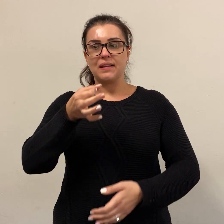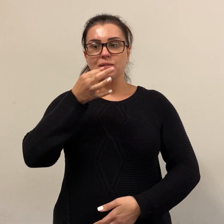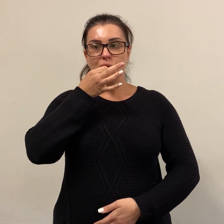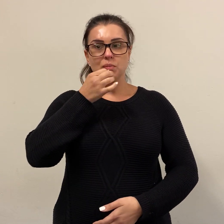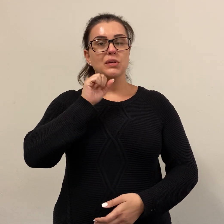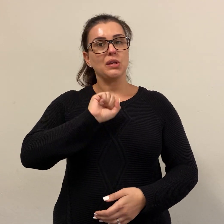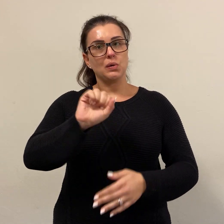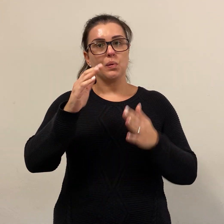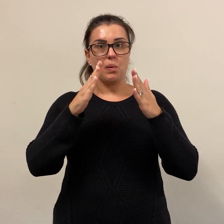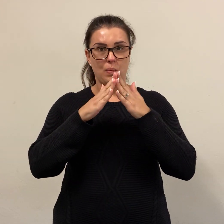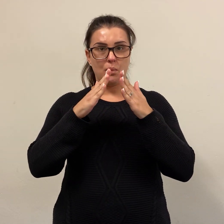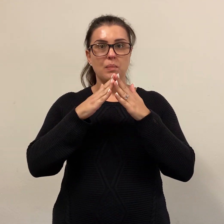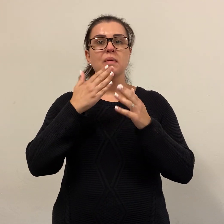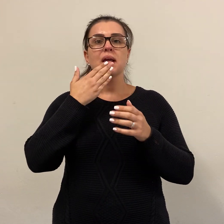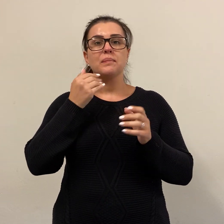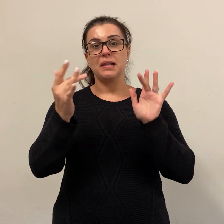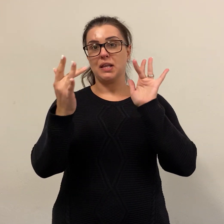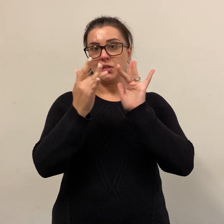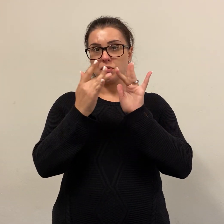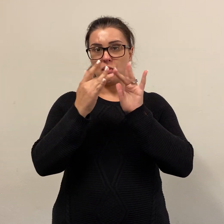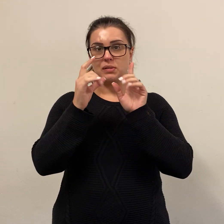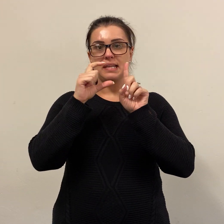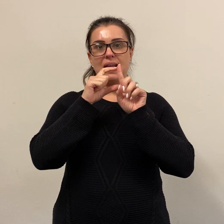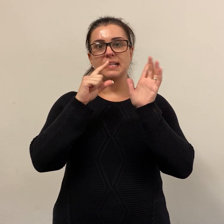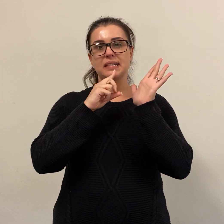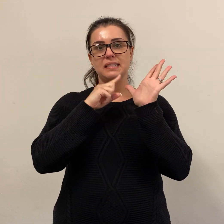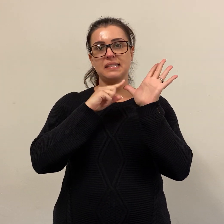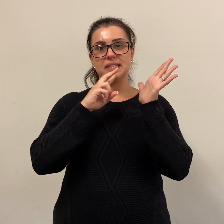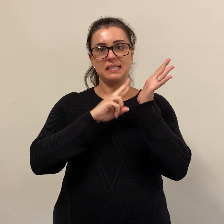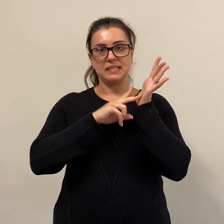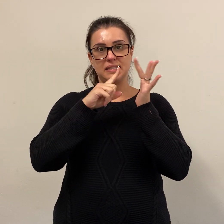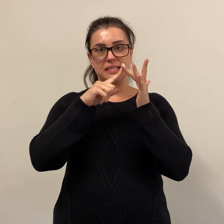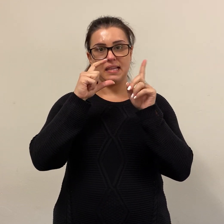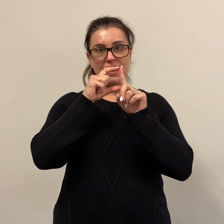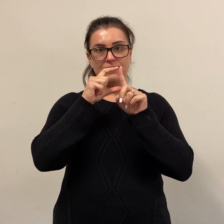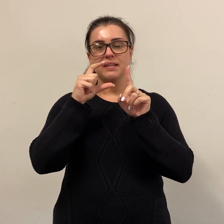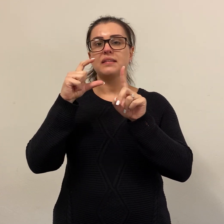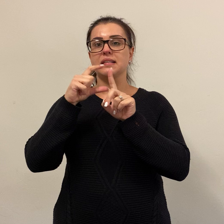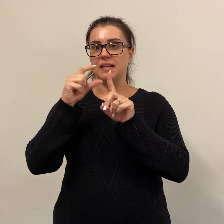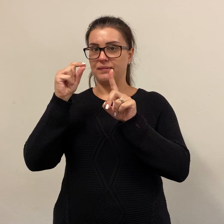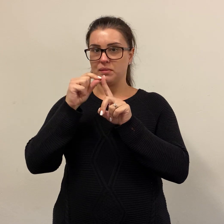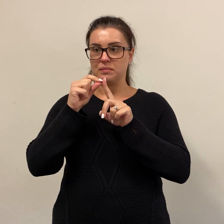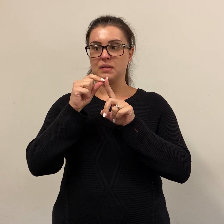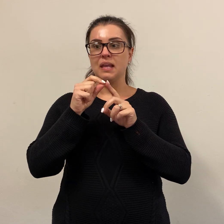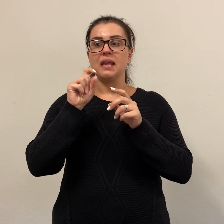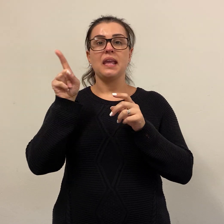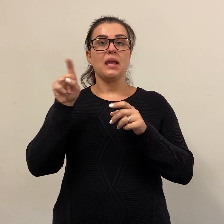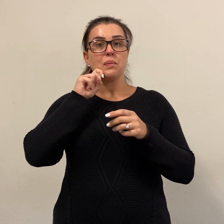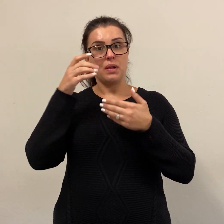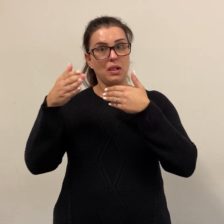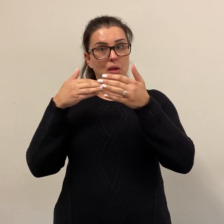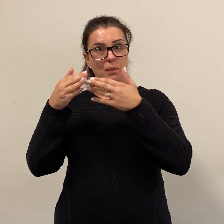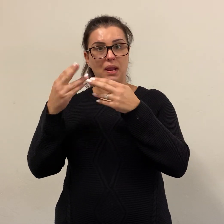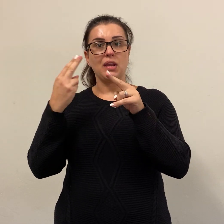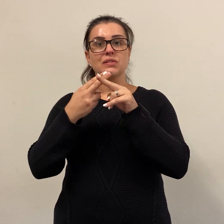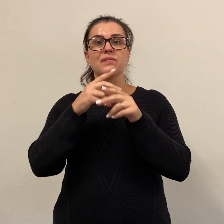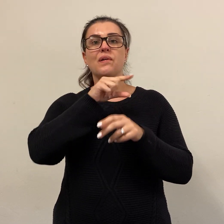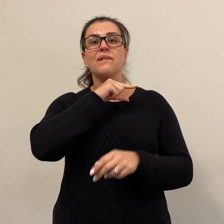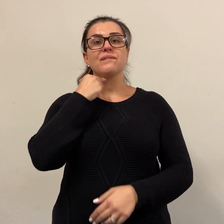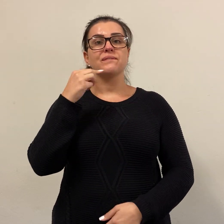in your home please contact David and he will arrange for Father Michael to visit